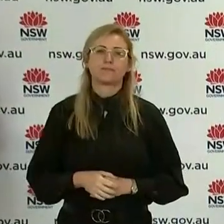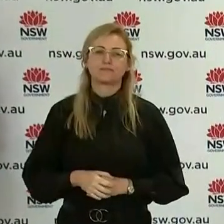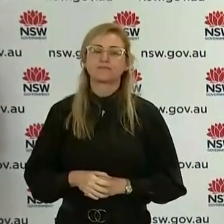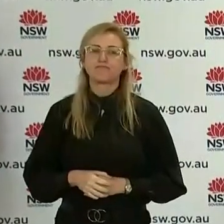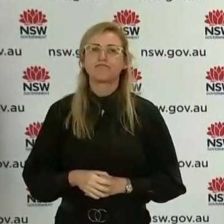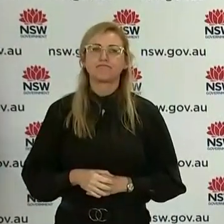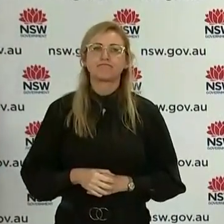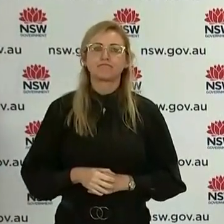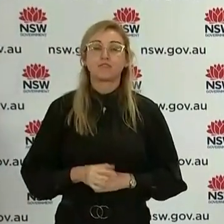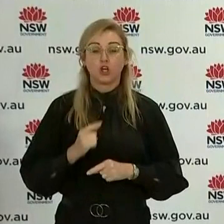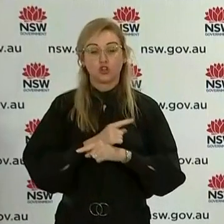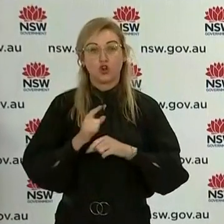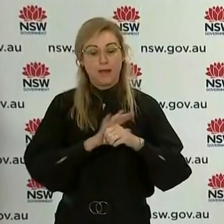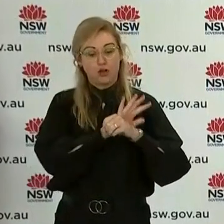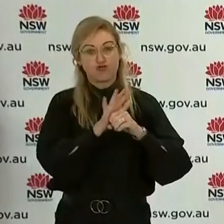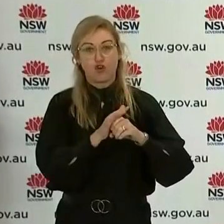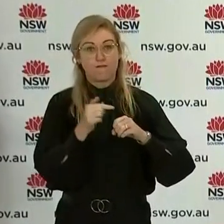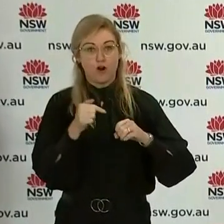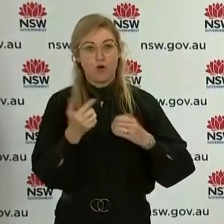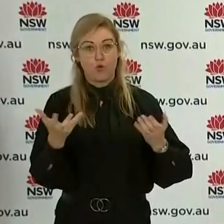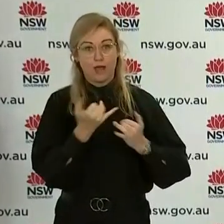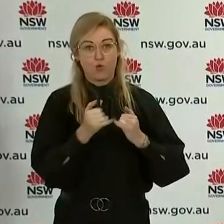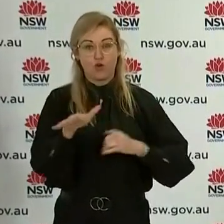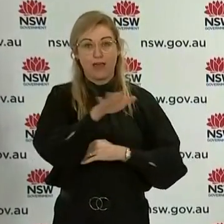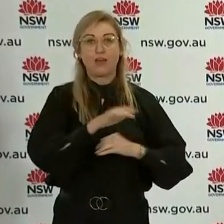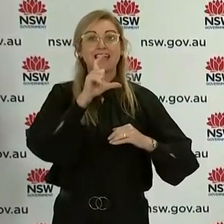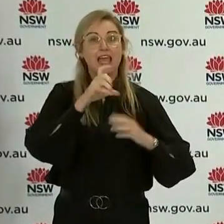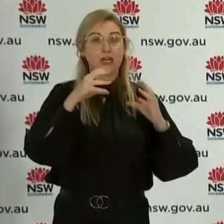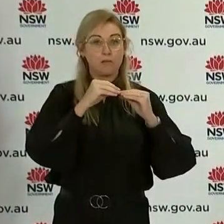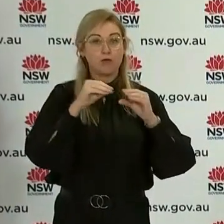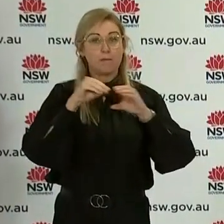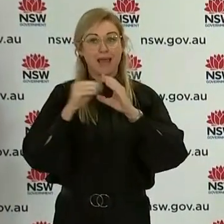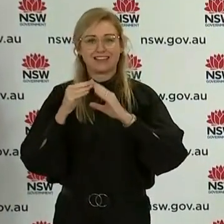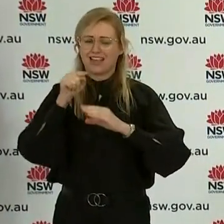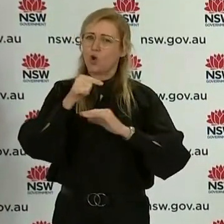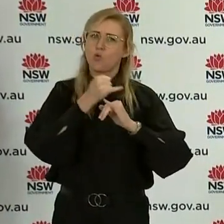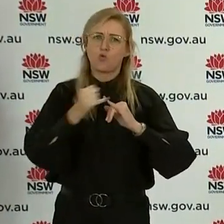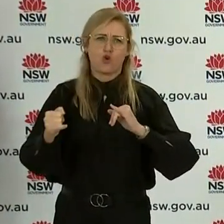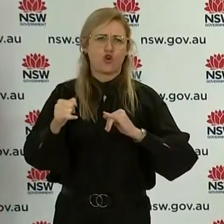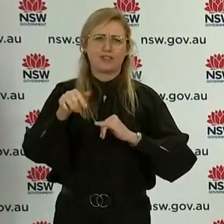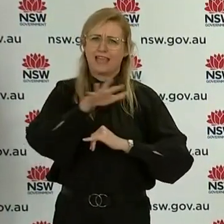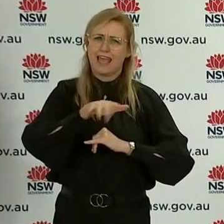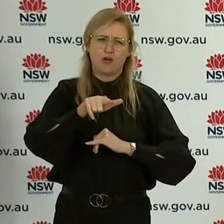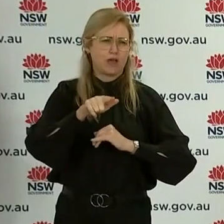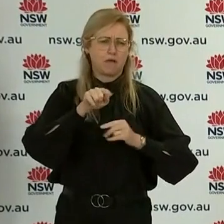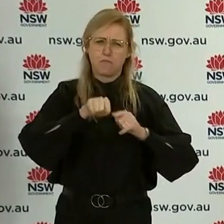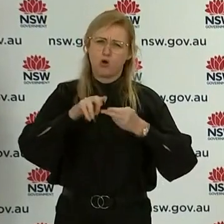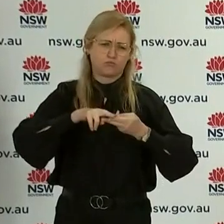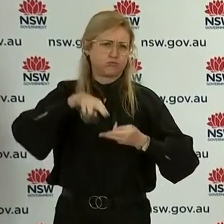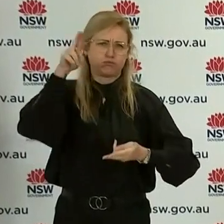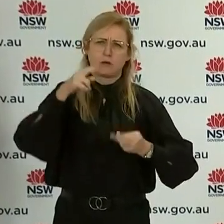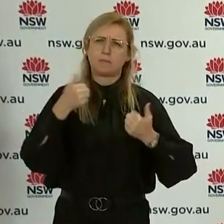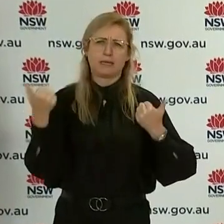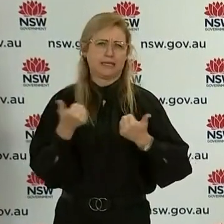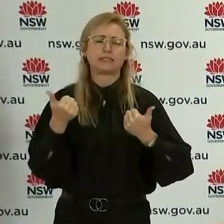relation to the virus, Canterbury-Bankstown local government area still remains the epicentre of the most cases. Obviously,